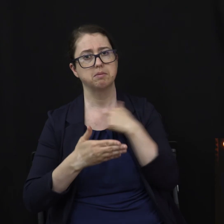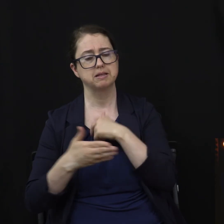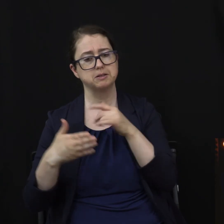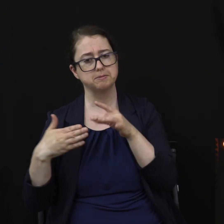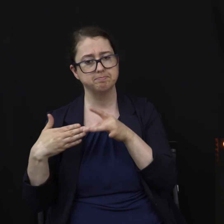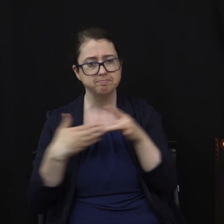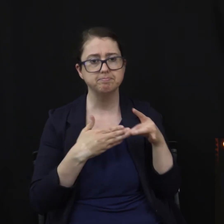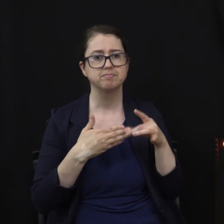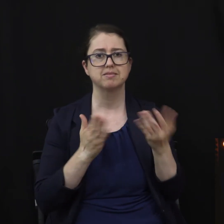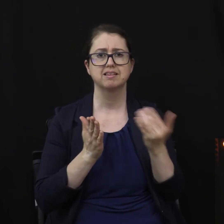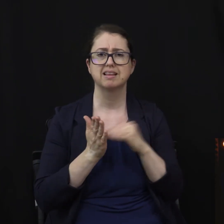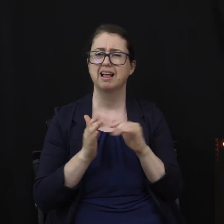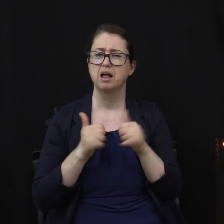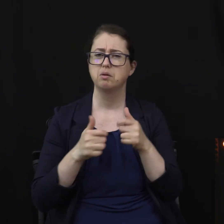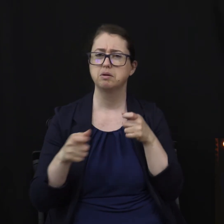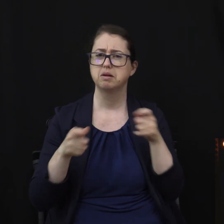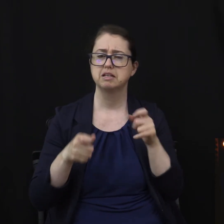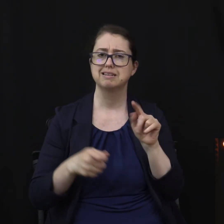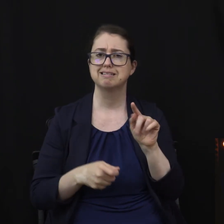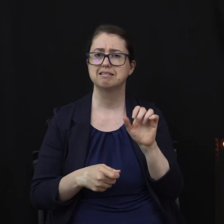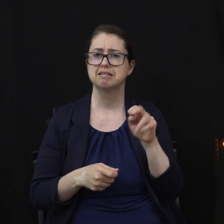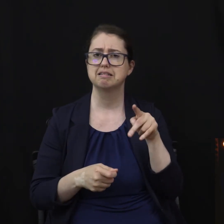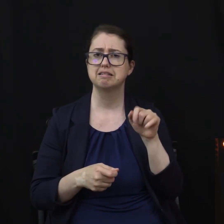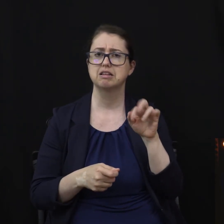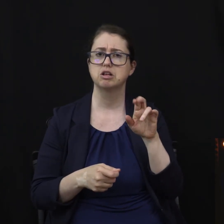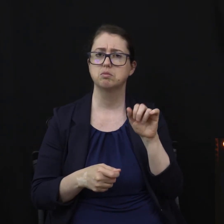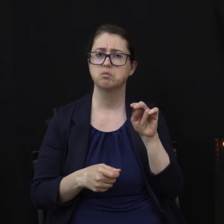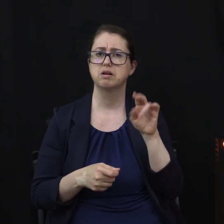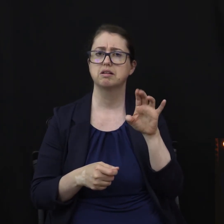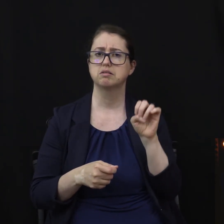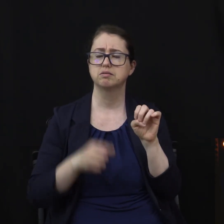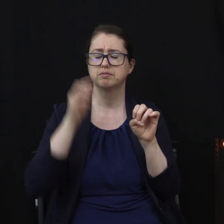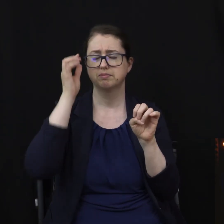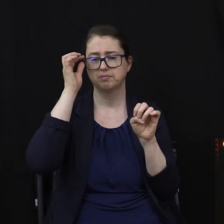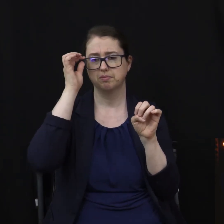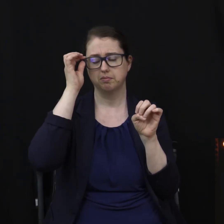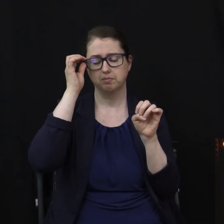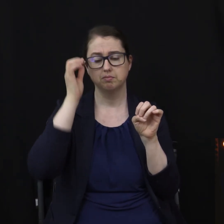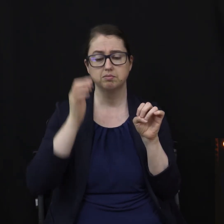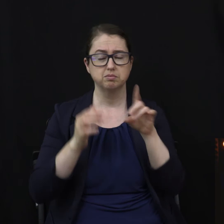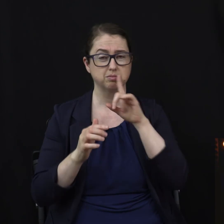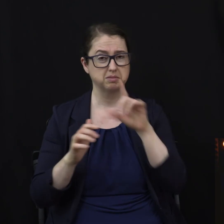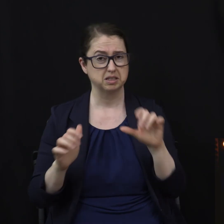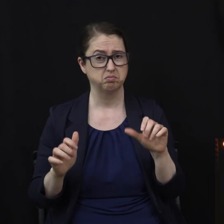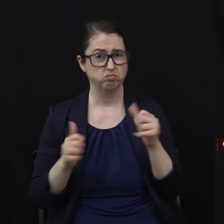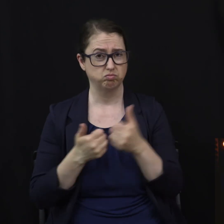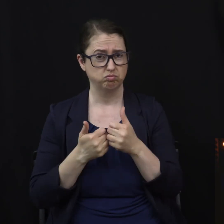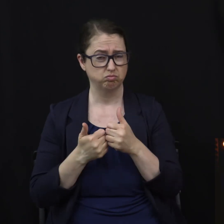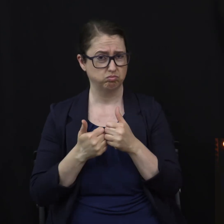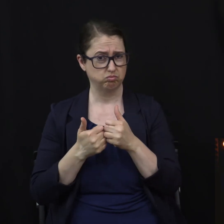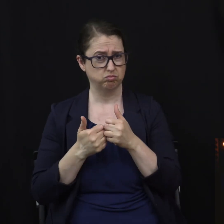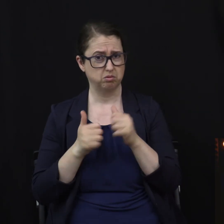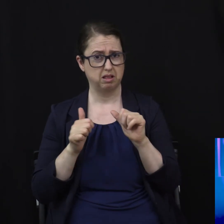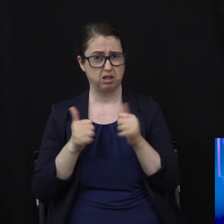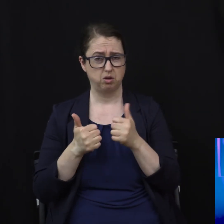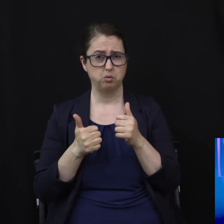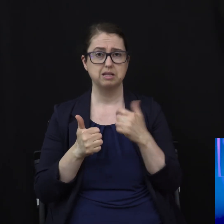practice temperance in our own lives? Well, a challenging place to practice temperance is in our diets. For example,